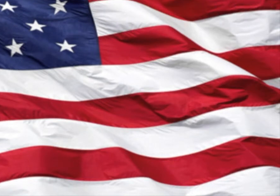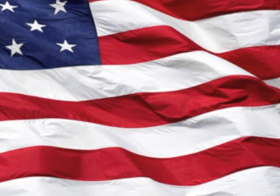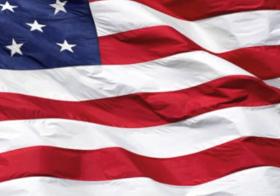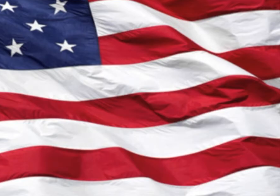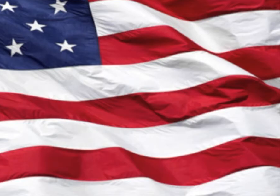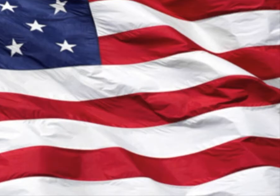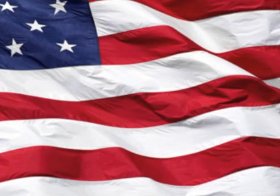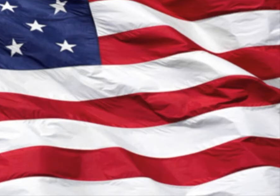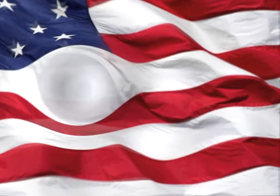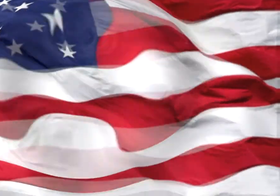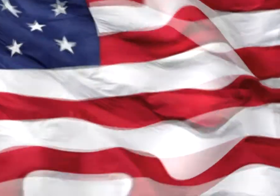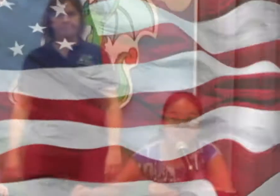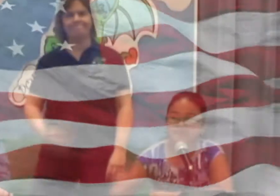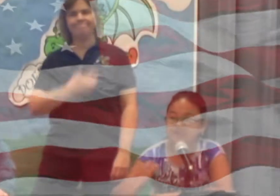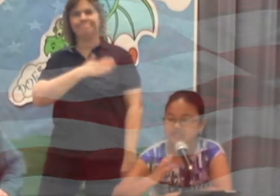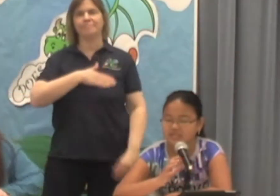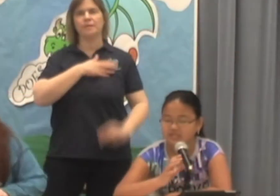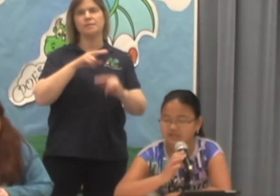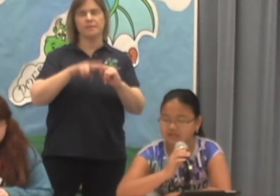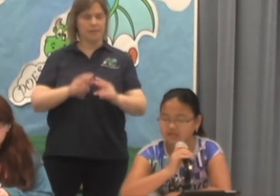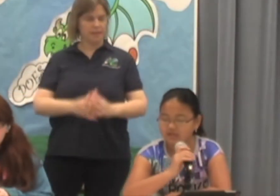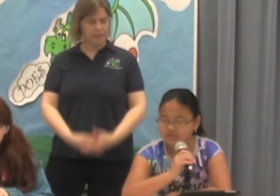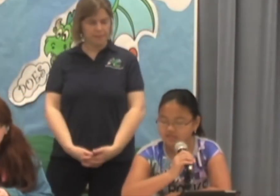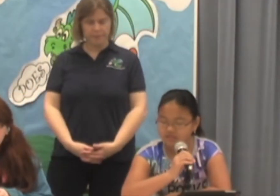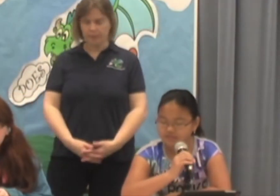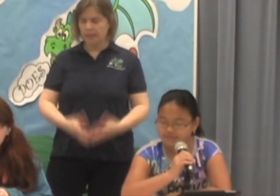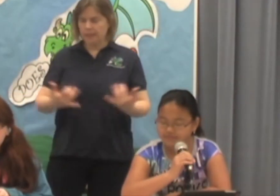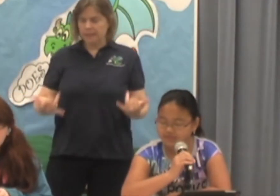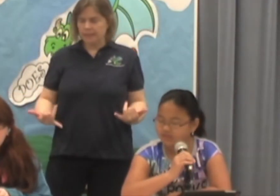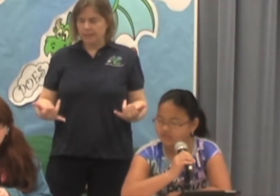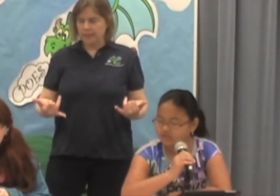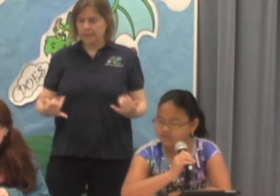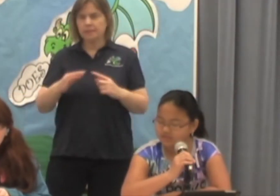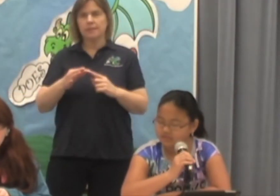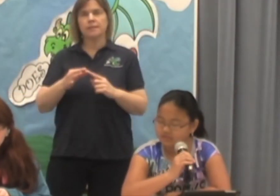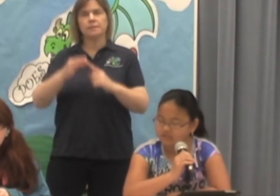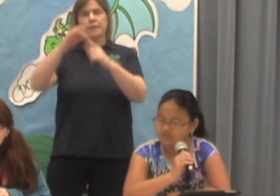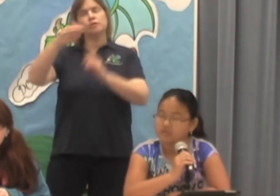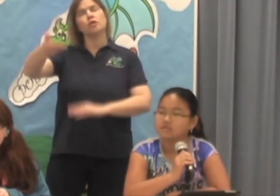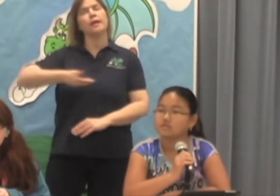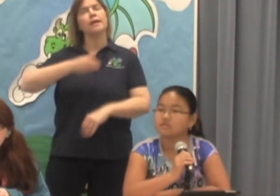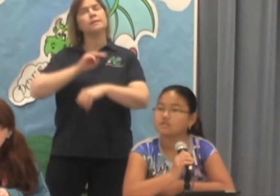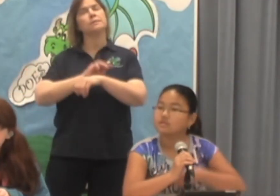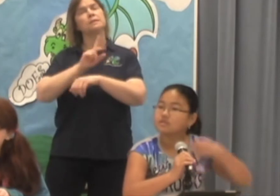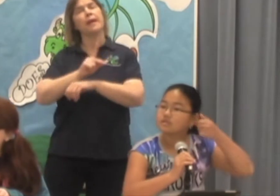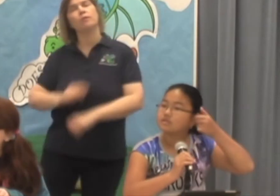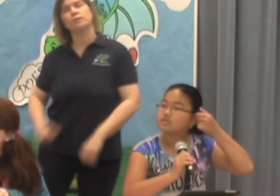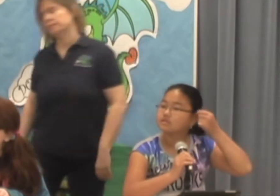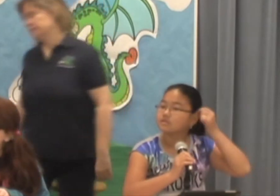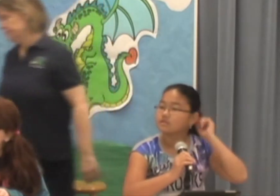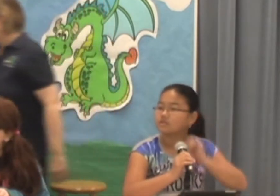justice for all. Please be seated. Today's special guest is Mrs. Powers.